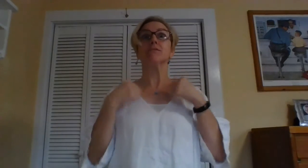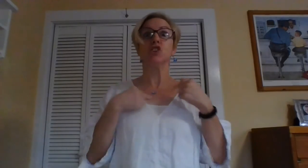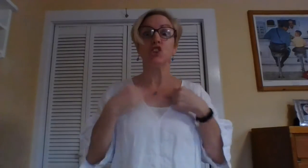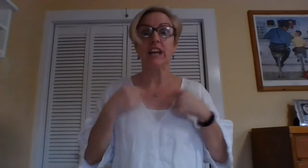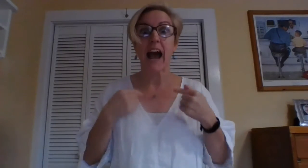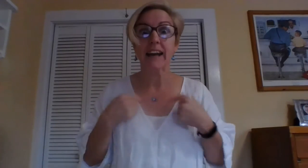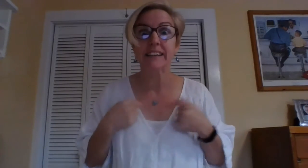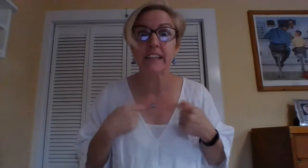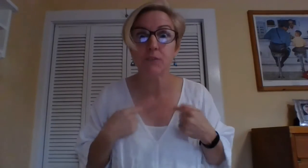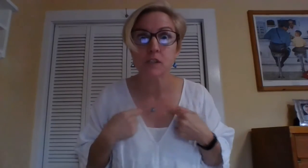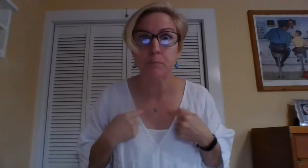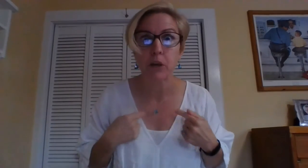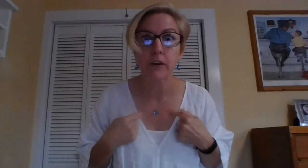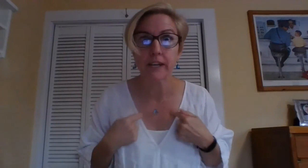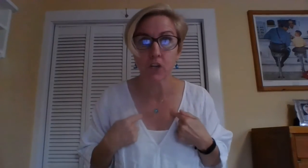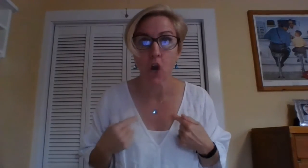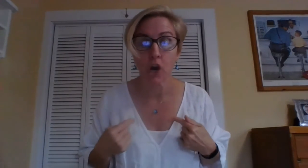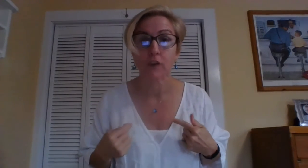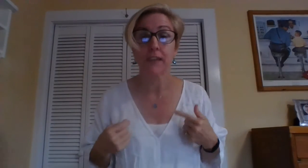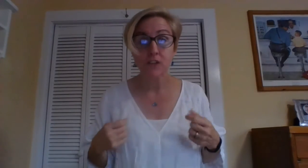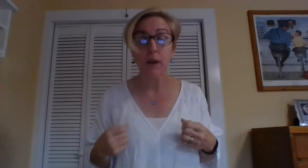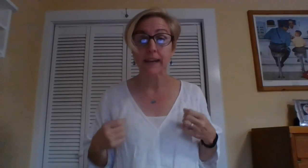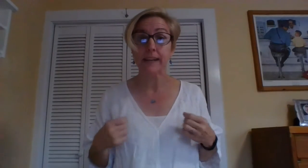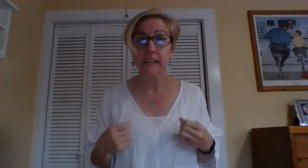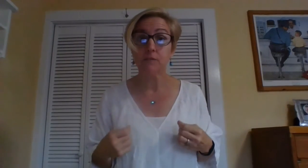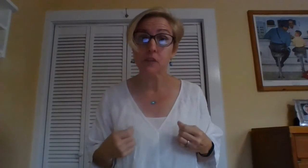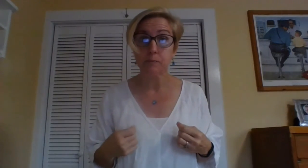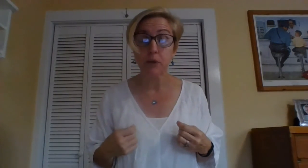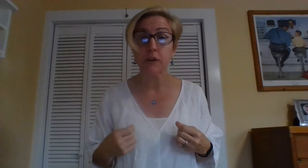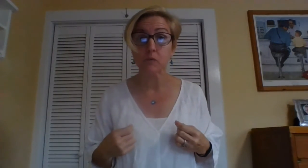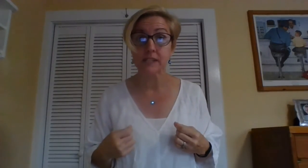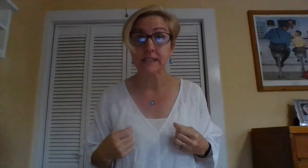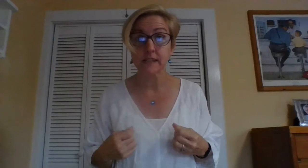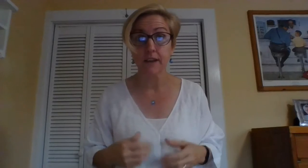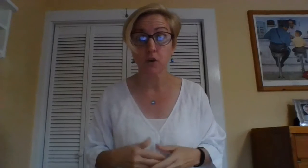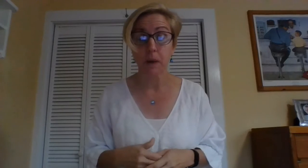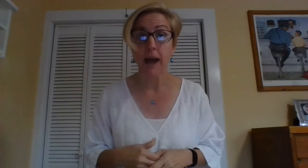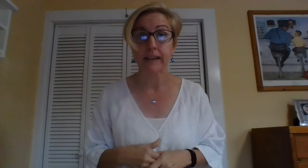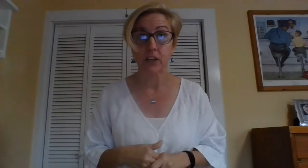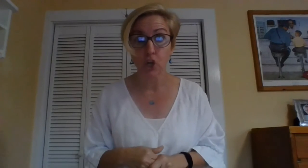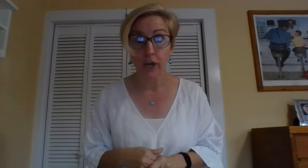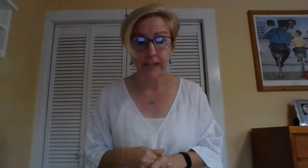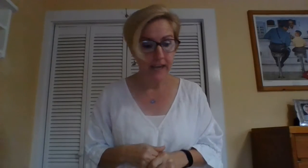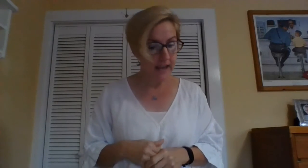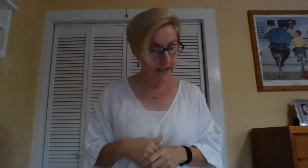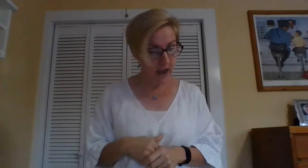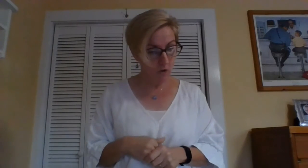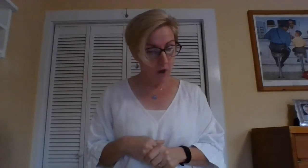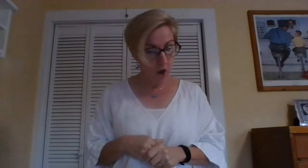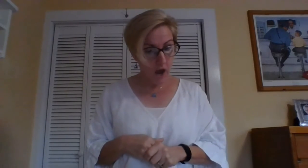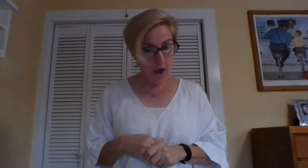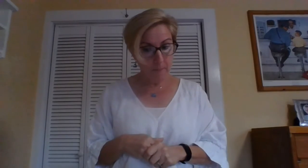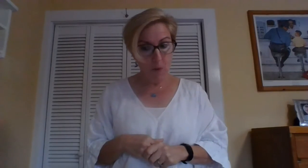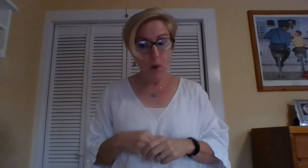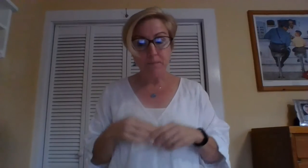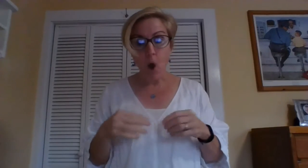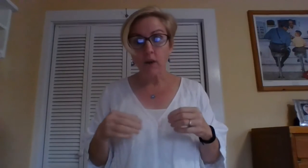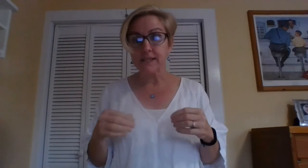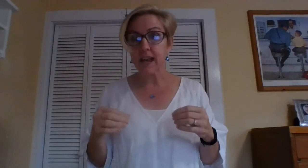She had an evil spirit in her. That's right. An evil spirit was inside her body. Good. Now, when Paul and